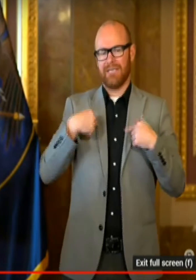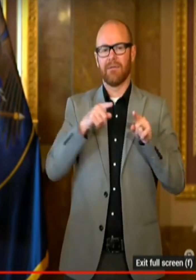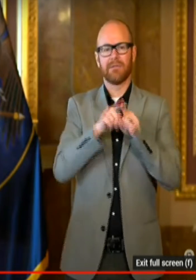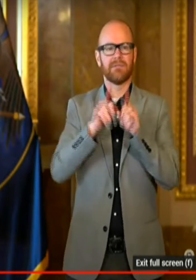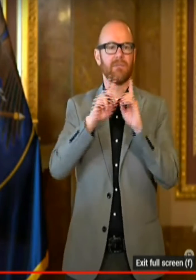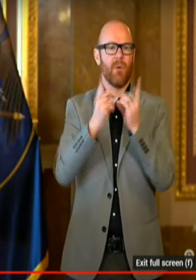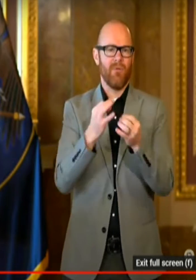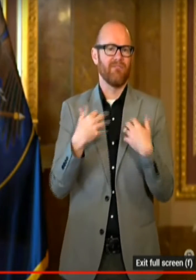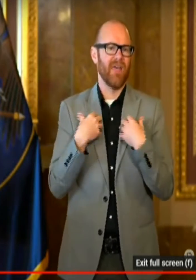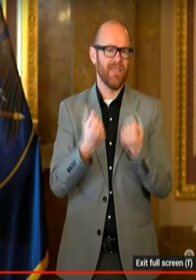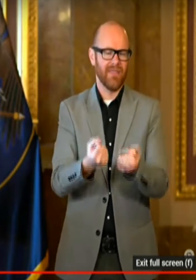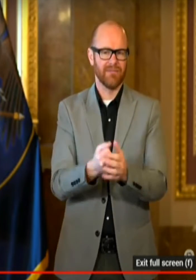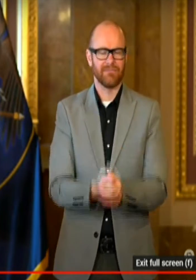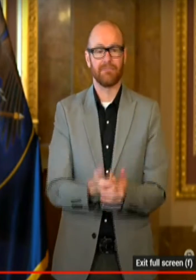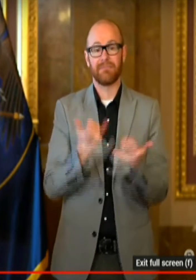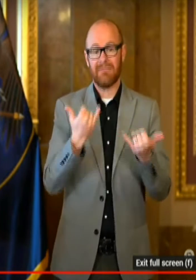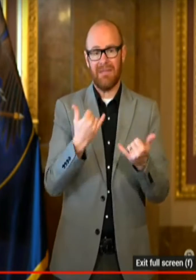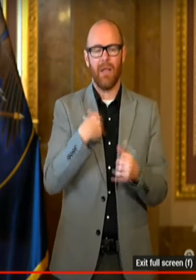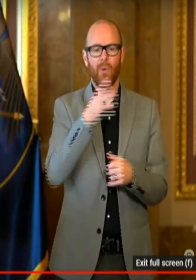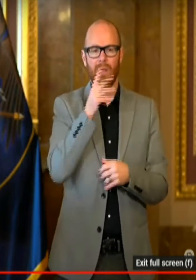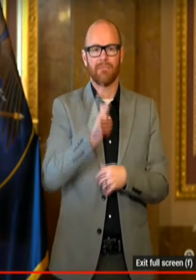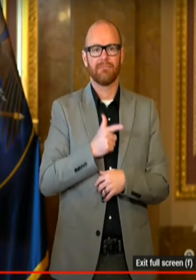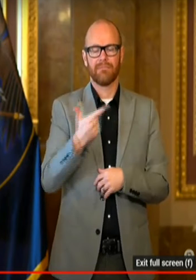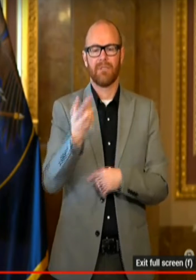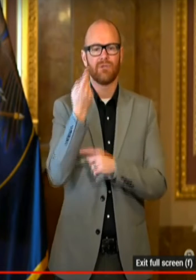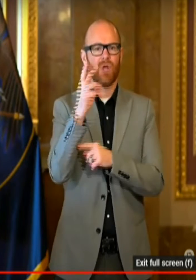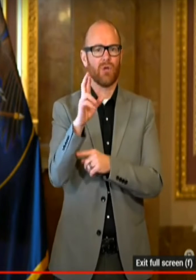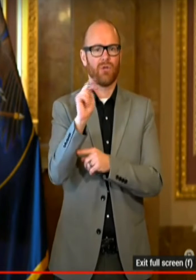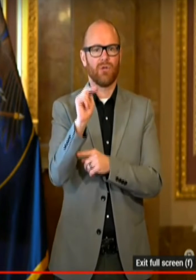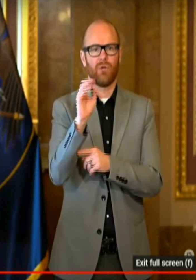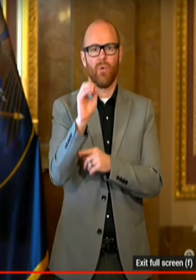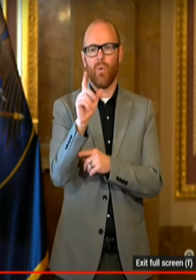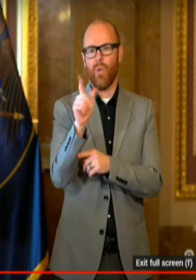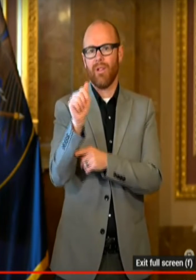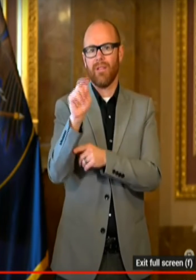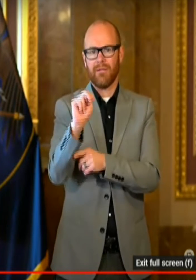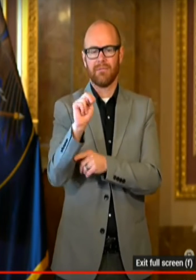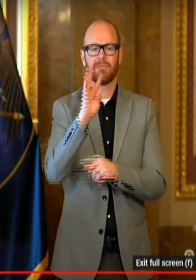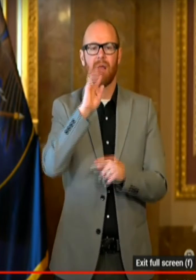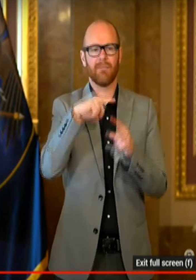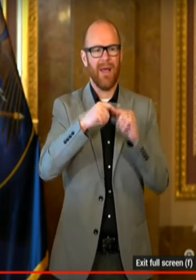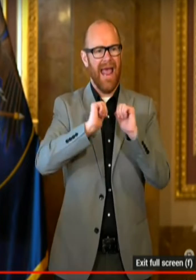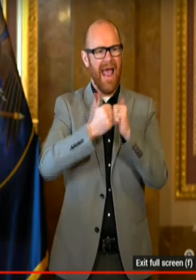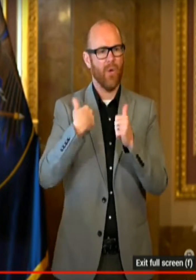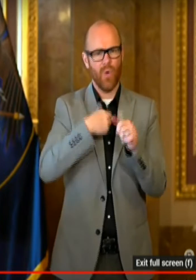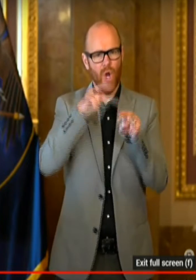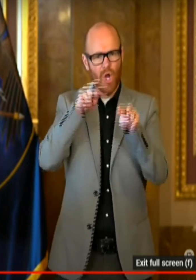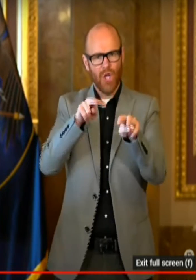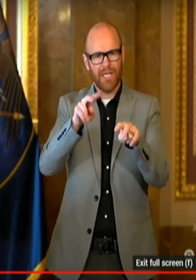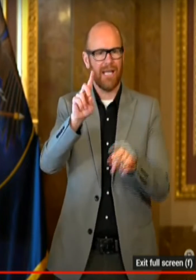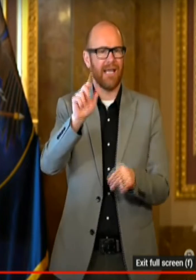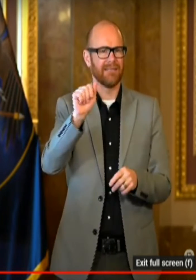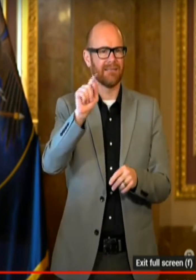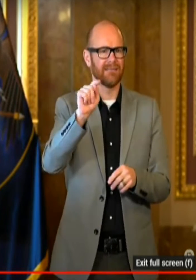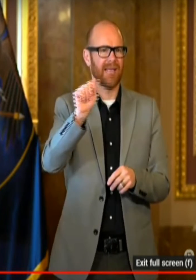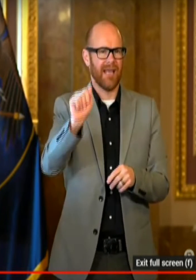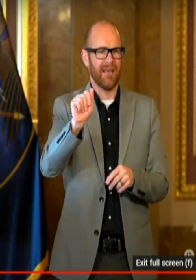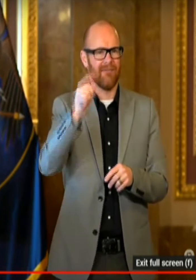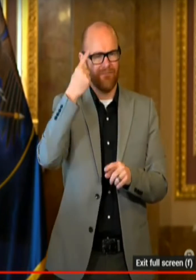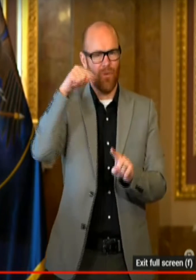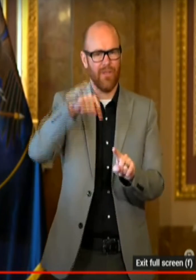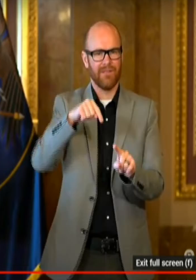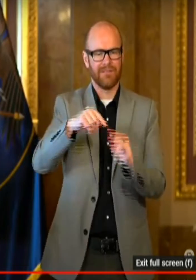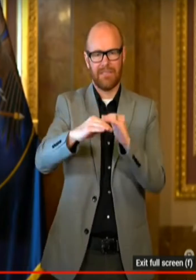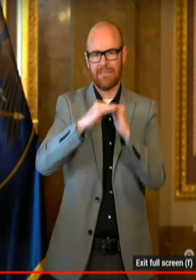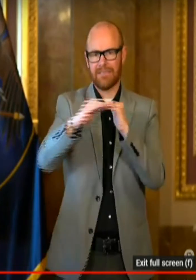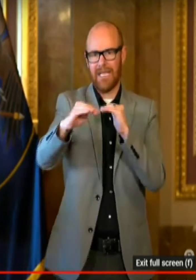So with that, I'll turn the time over to Dr. Nolan to talk a little bit about how we're looking at data related to this ramp up, ramp down, and steady state.